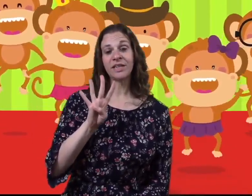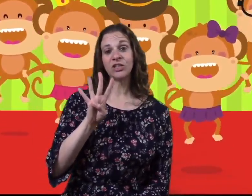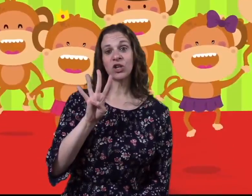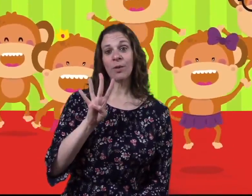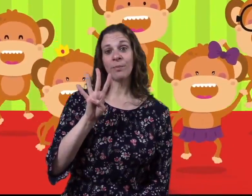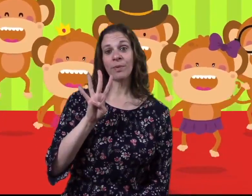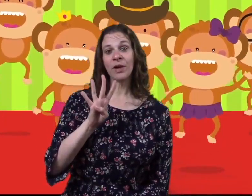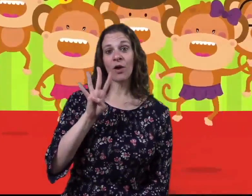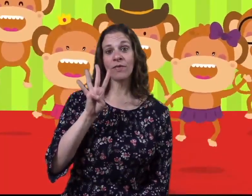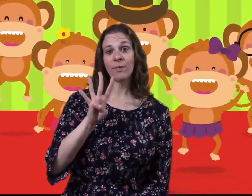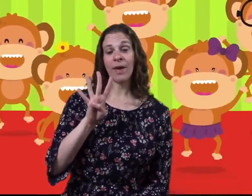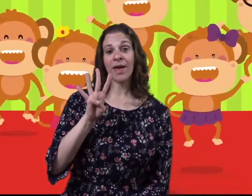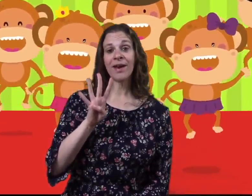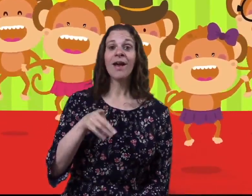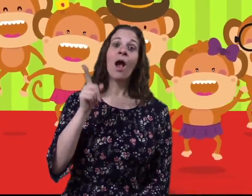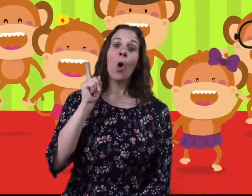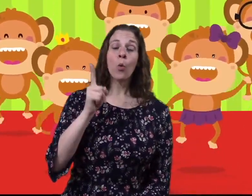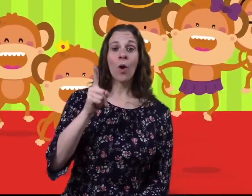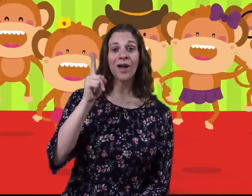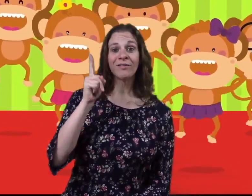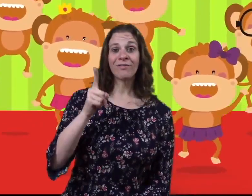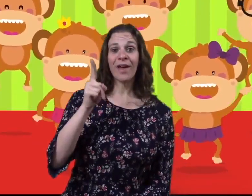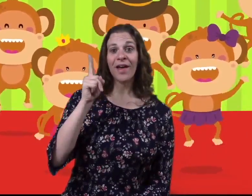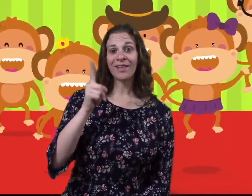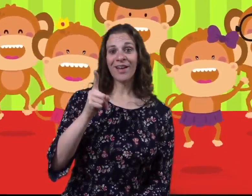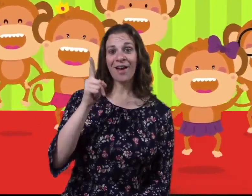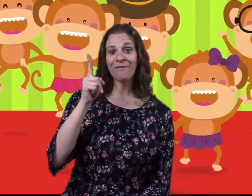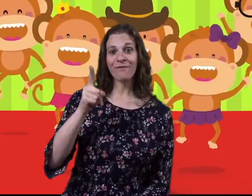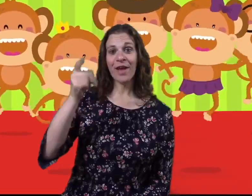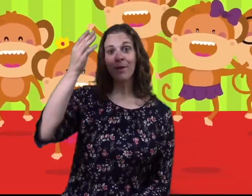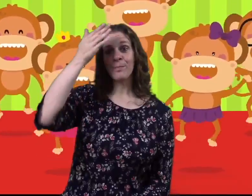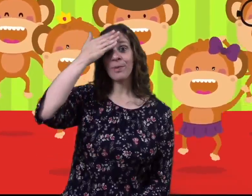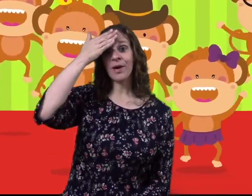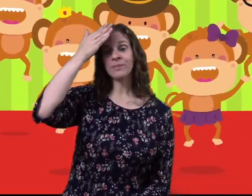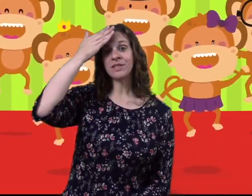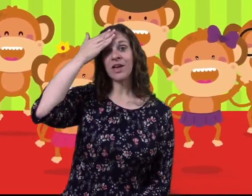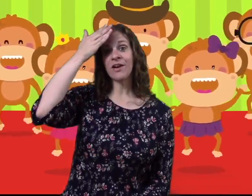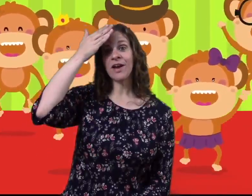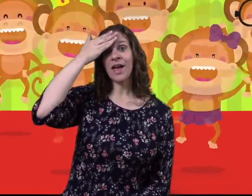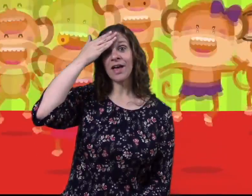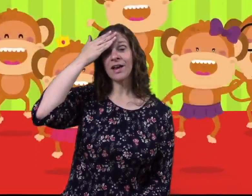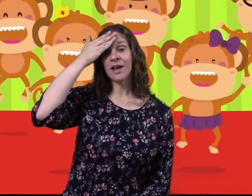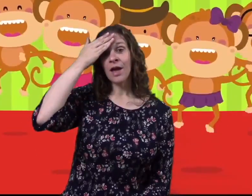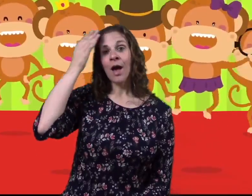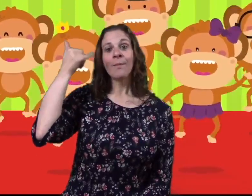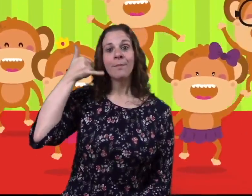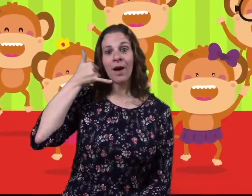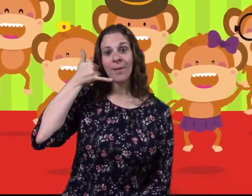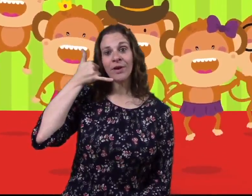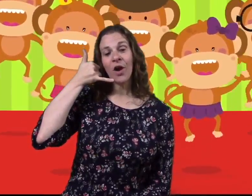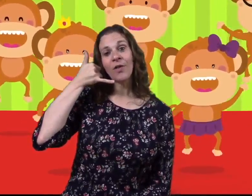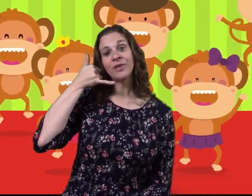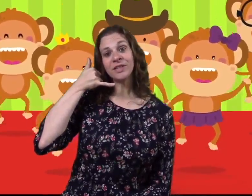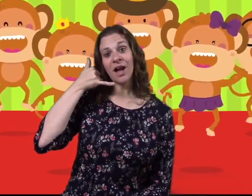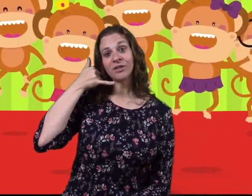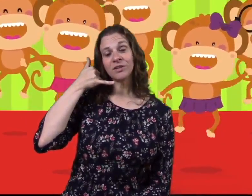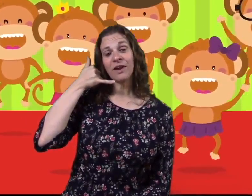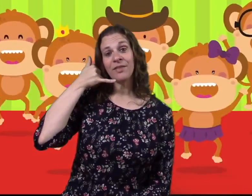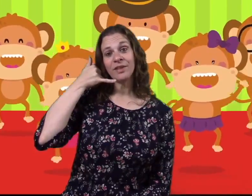jumping on the bed. One fell off and bumped their head. Mama called the doctor and the